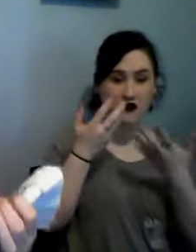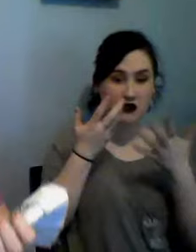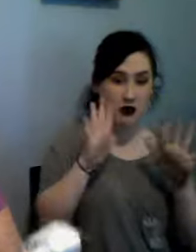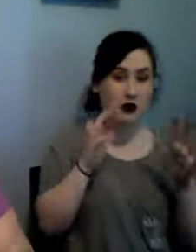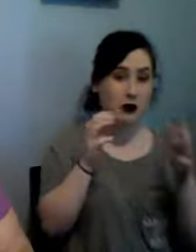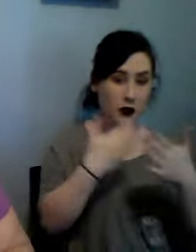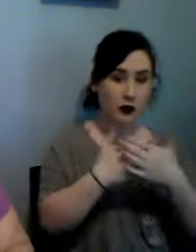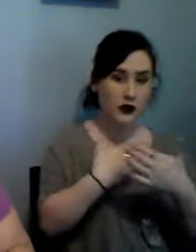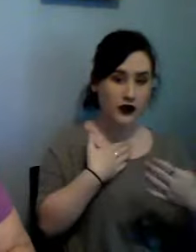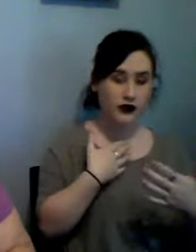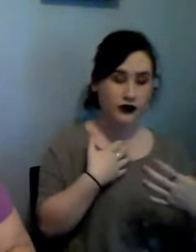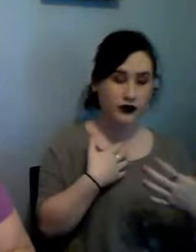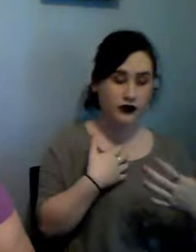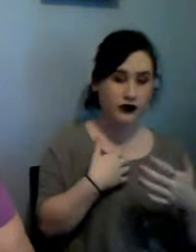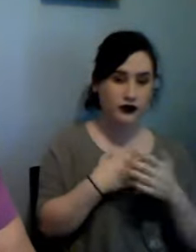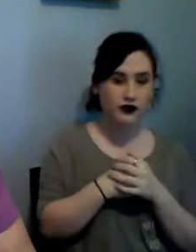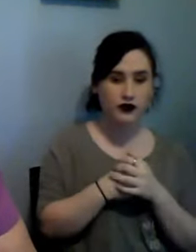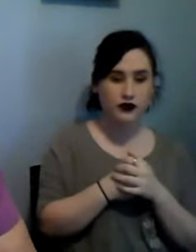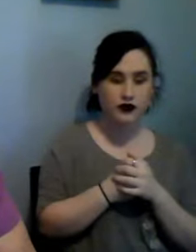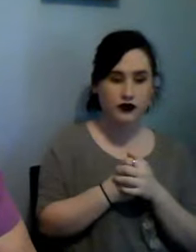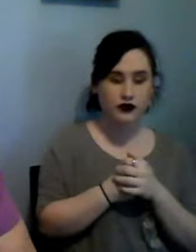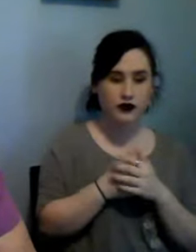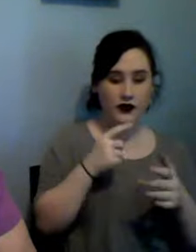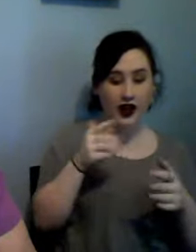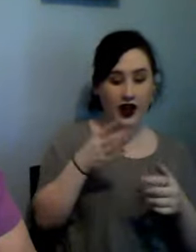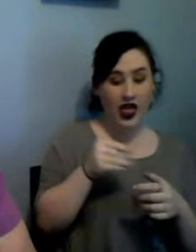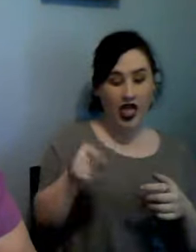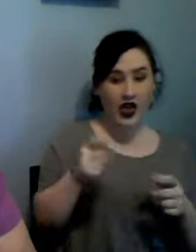and this little joker is going to have to go up for a couple of months because